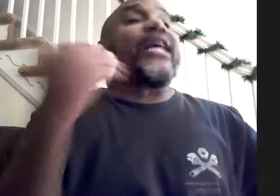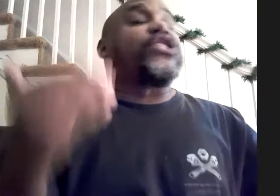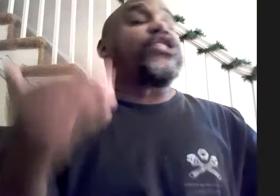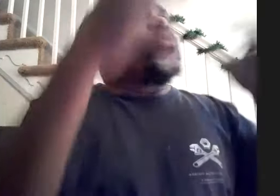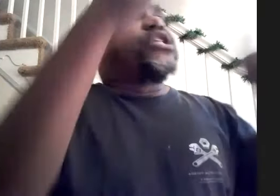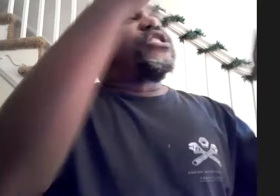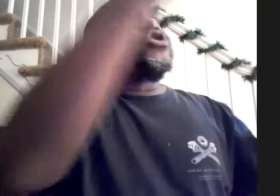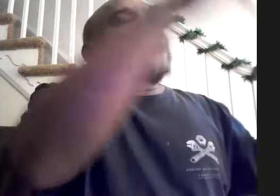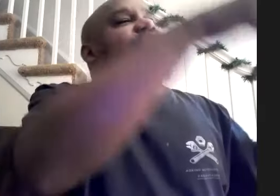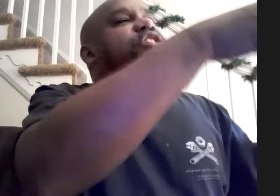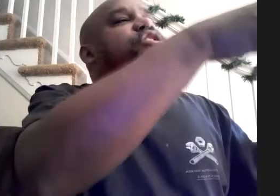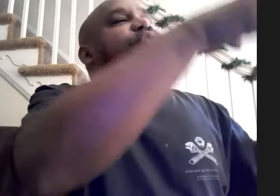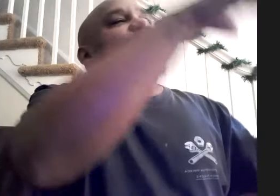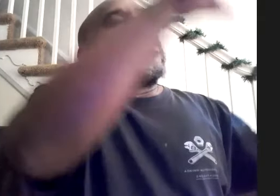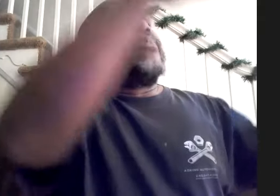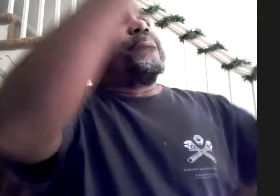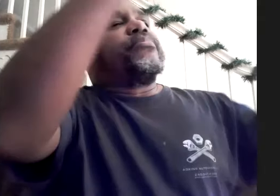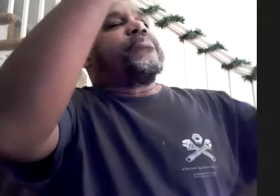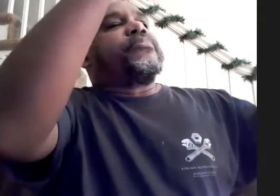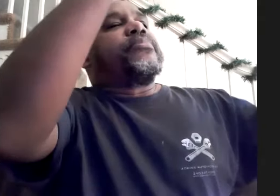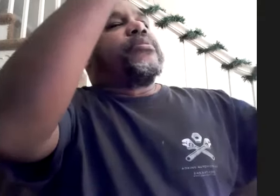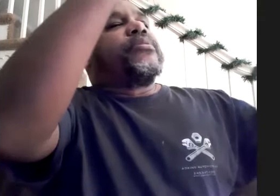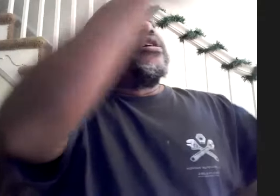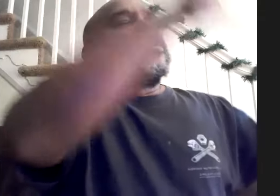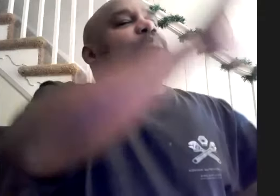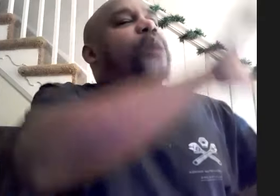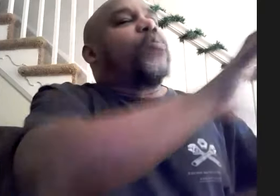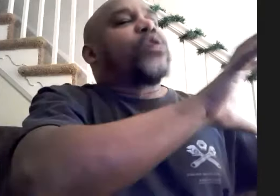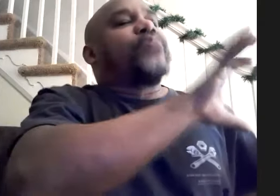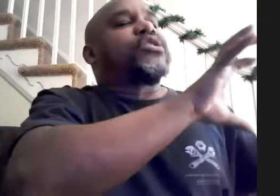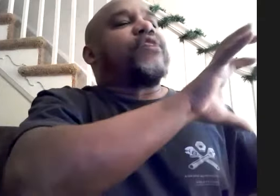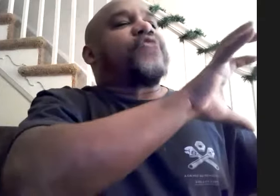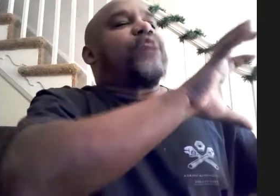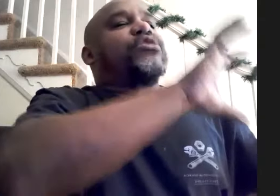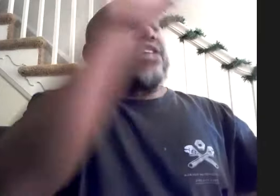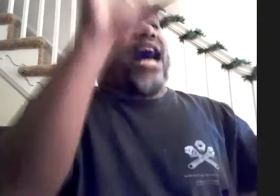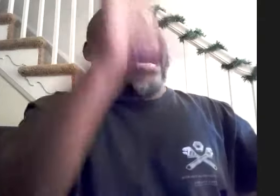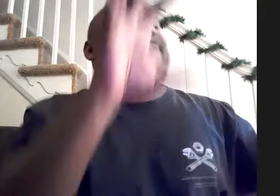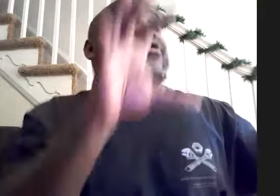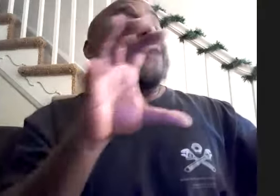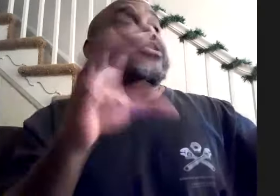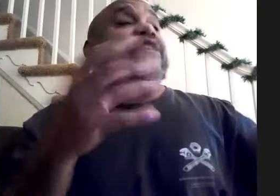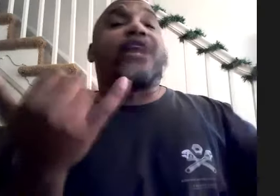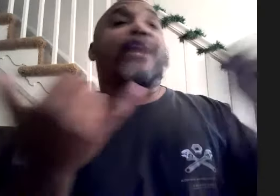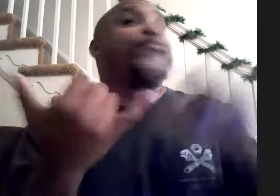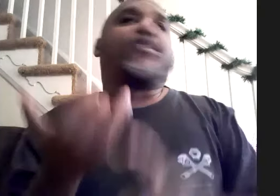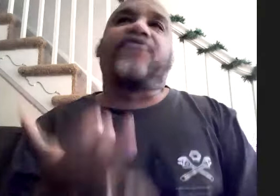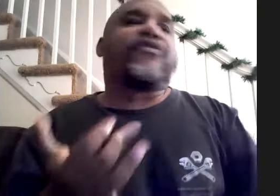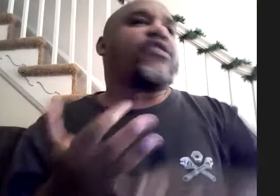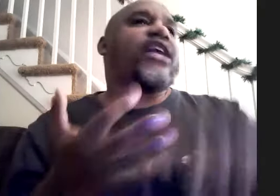i saw they wanted to transition from the bubblegum stuff that was hot for them the stuff like boogie fever and